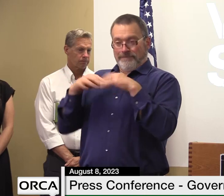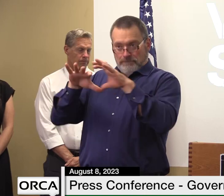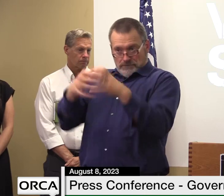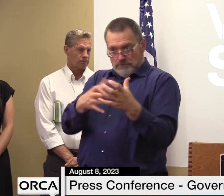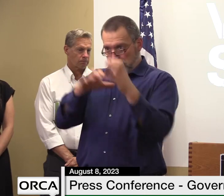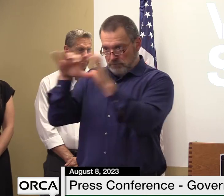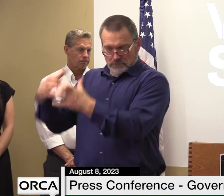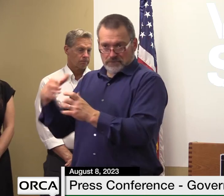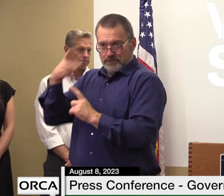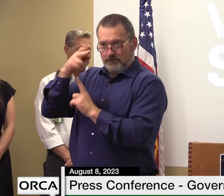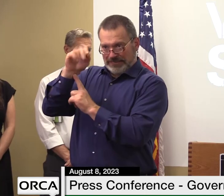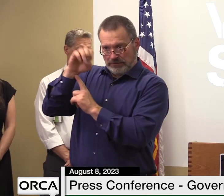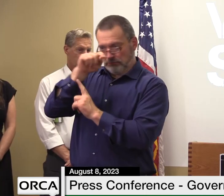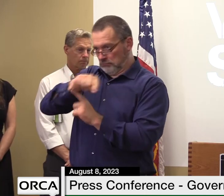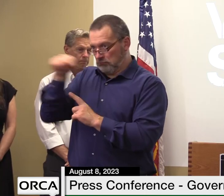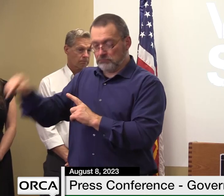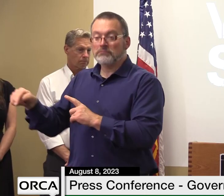sections